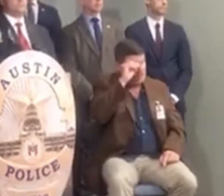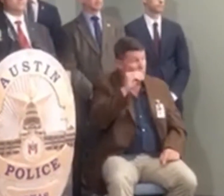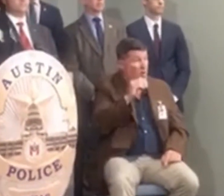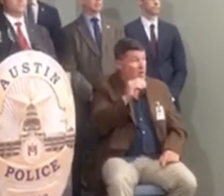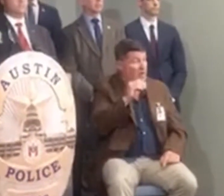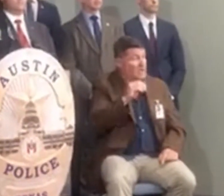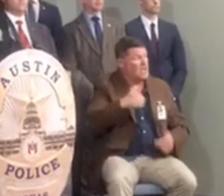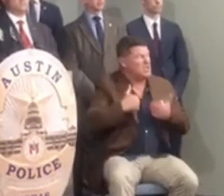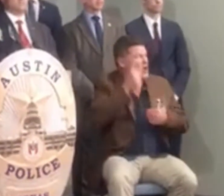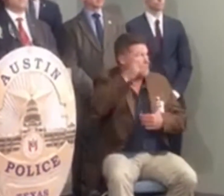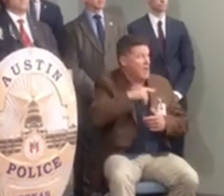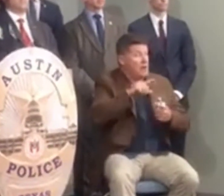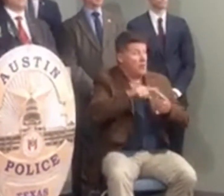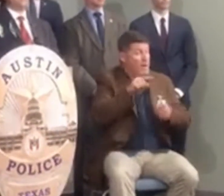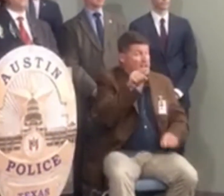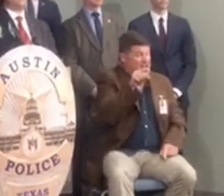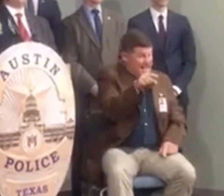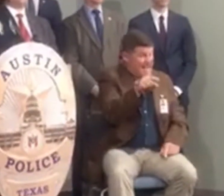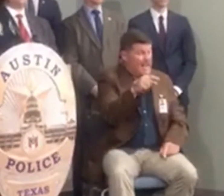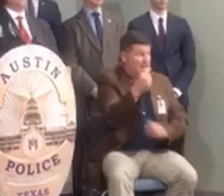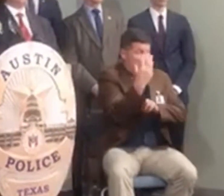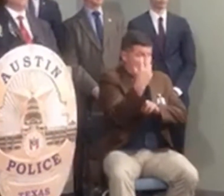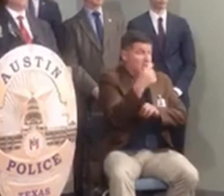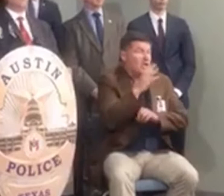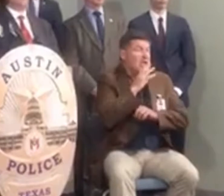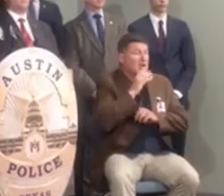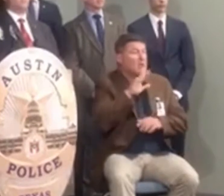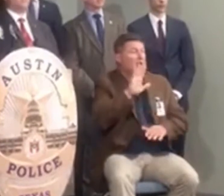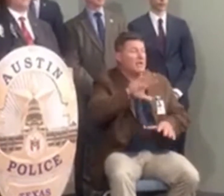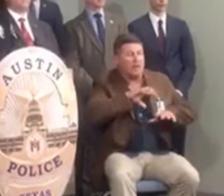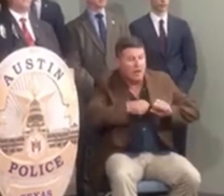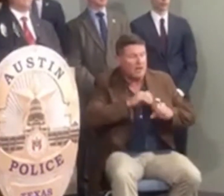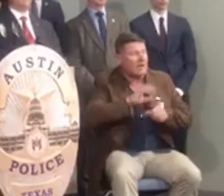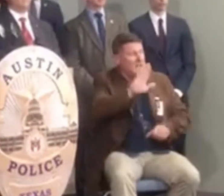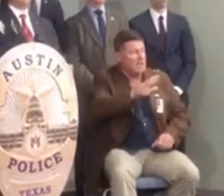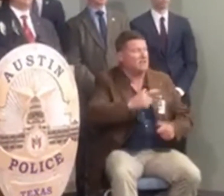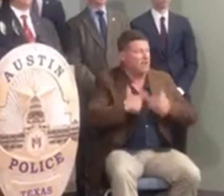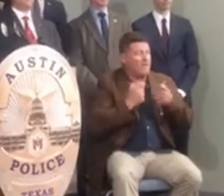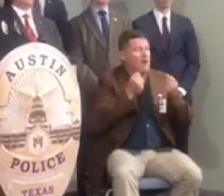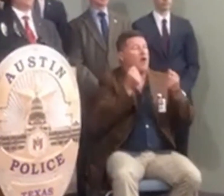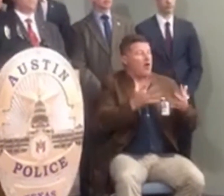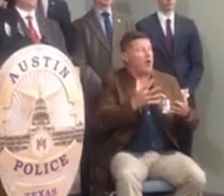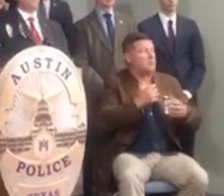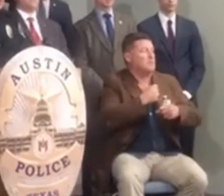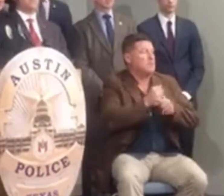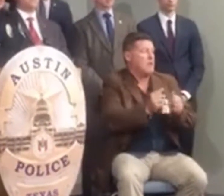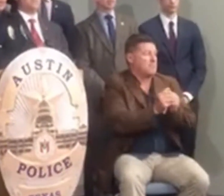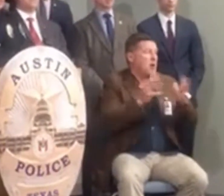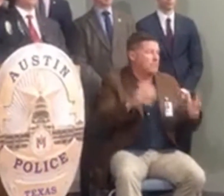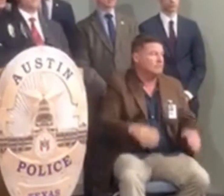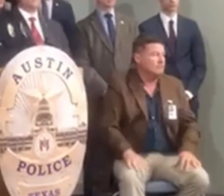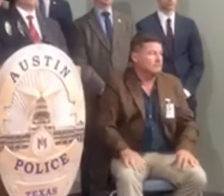talking about challenges in his personal life that led him to this point. Based on what we heard on the recording